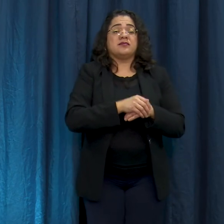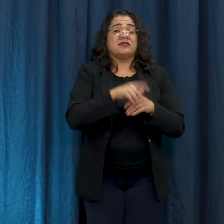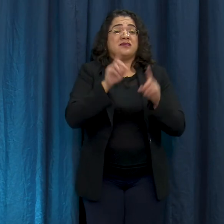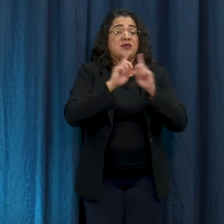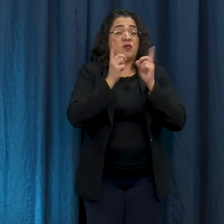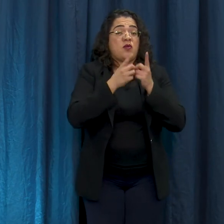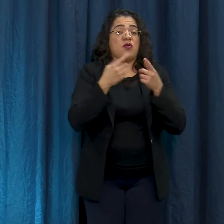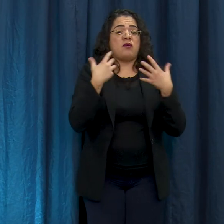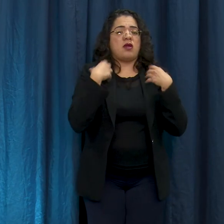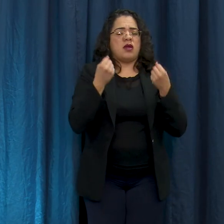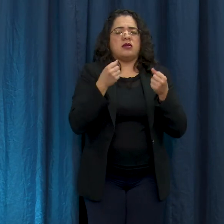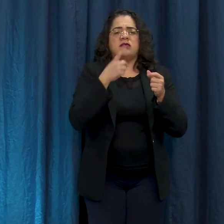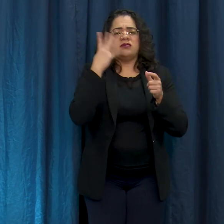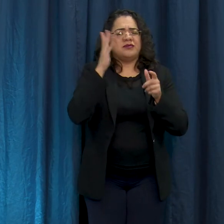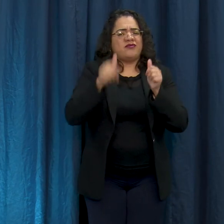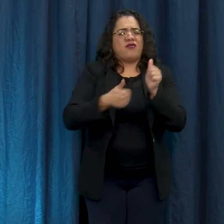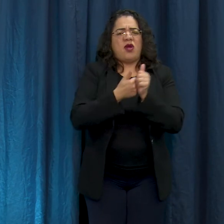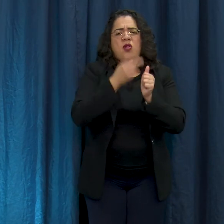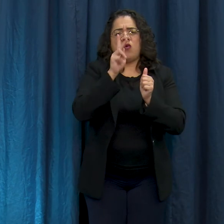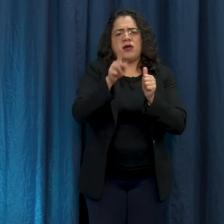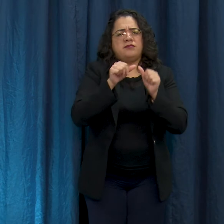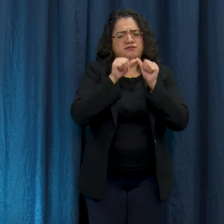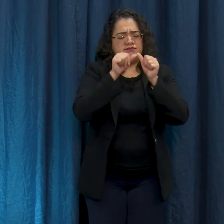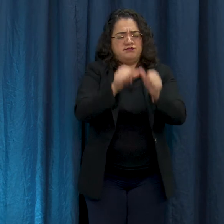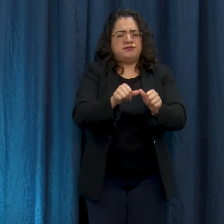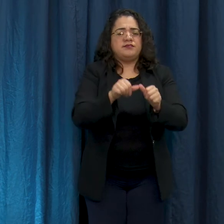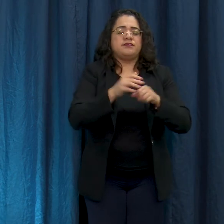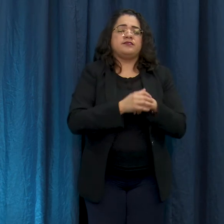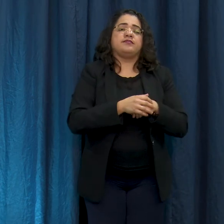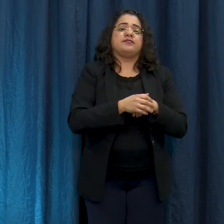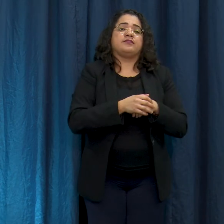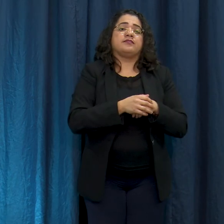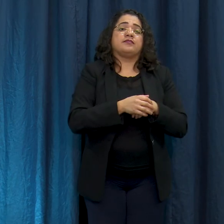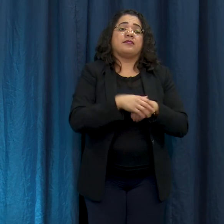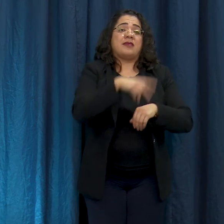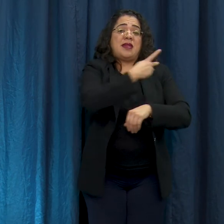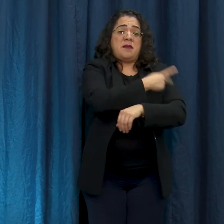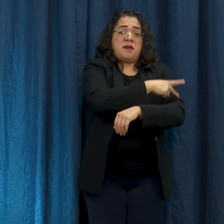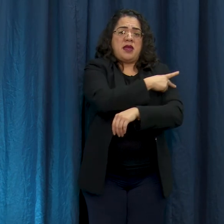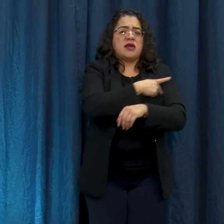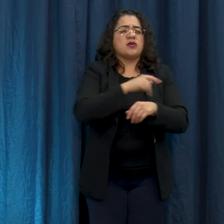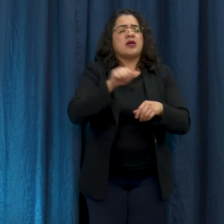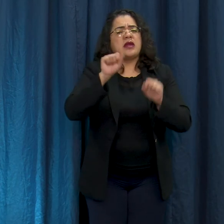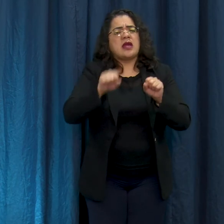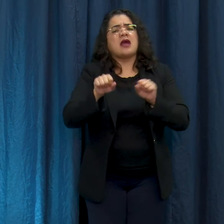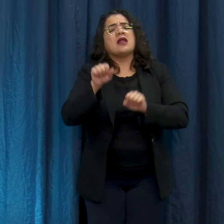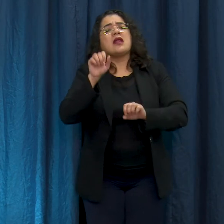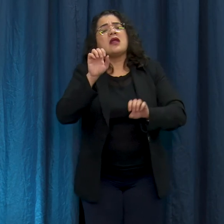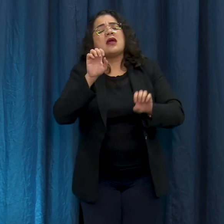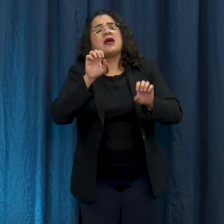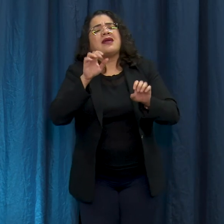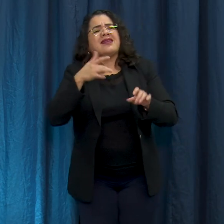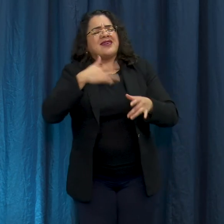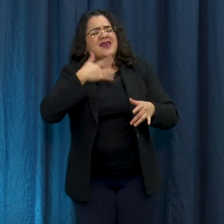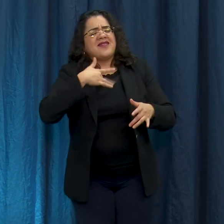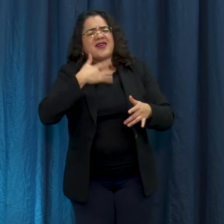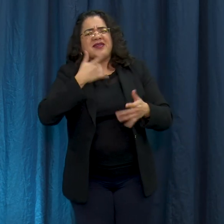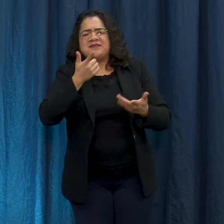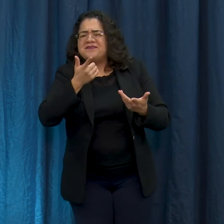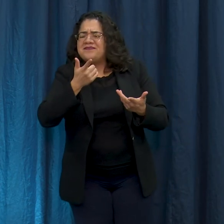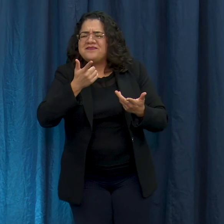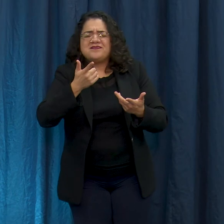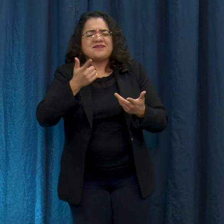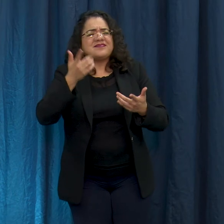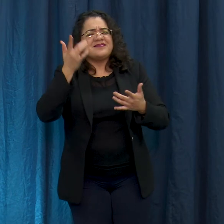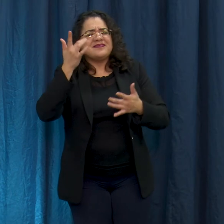departamento de salud las pacient a los pacientes pueden obtener evaluación y tratamiento para dolencias comunes como dolores o